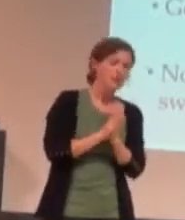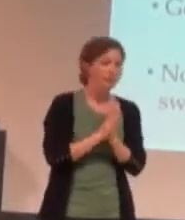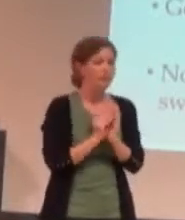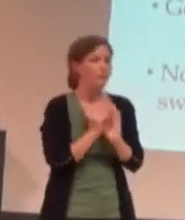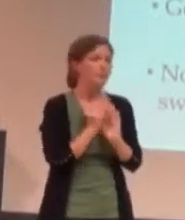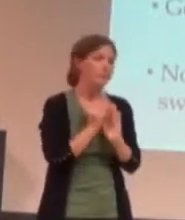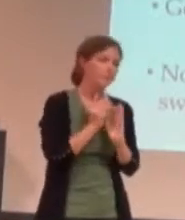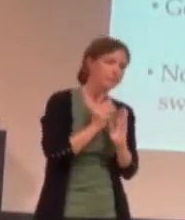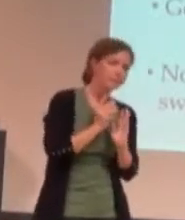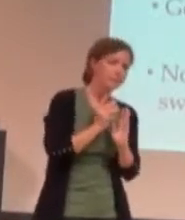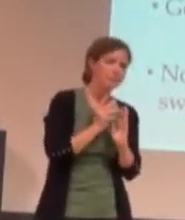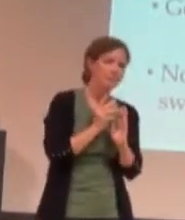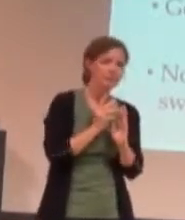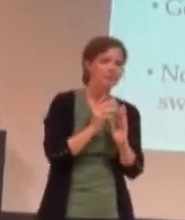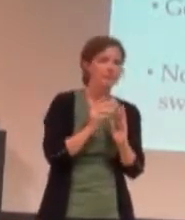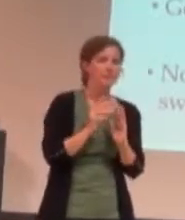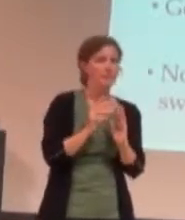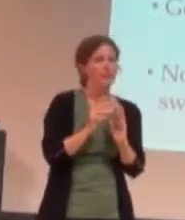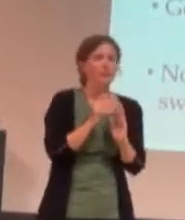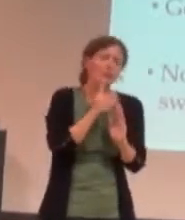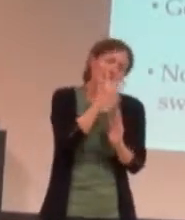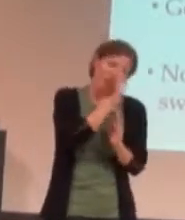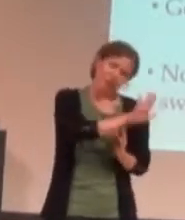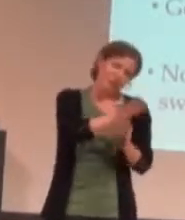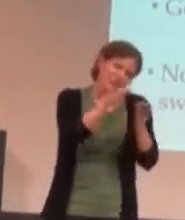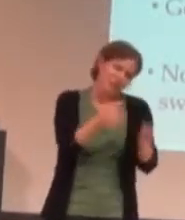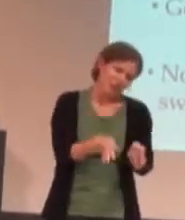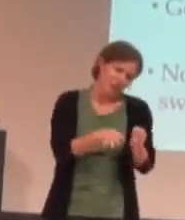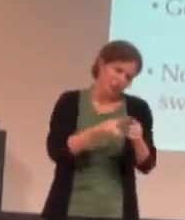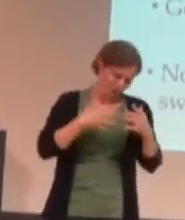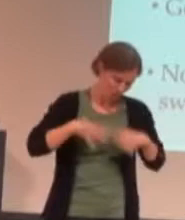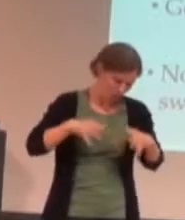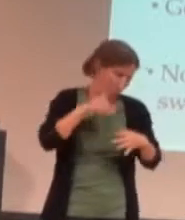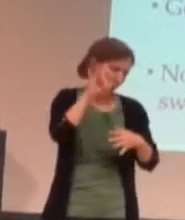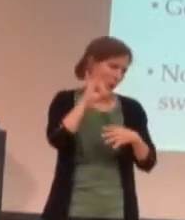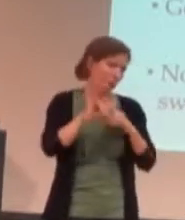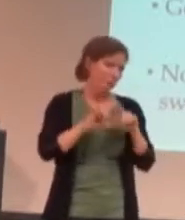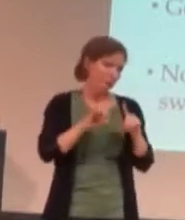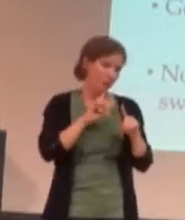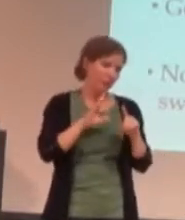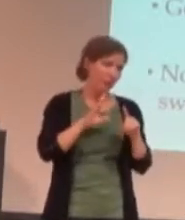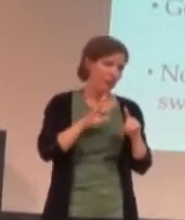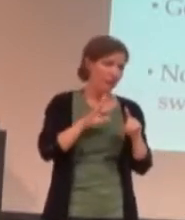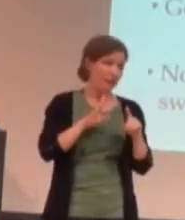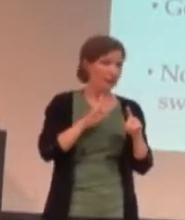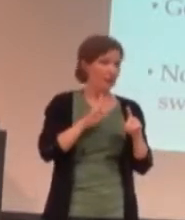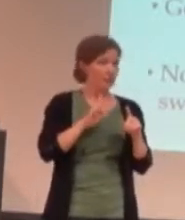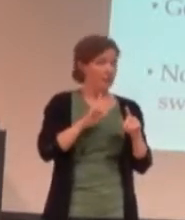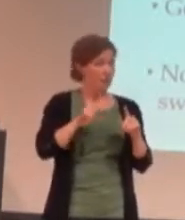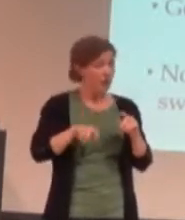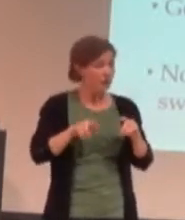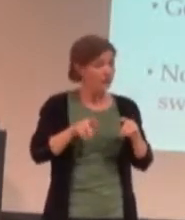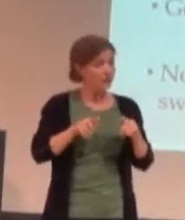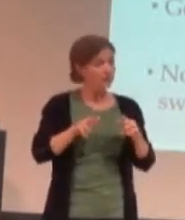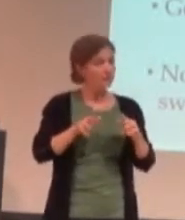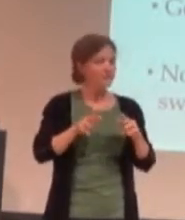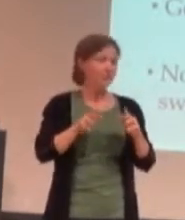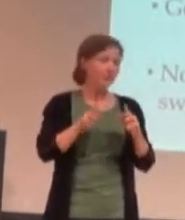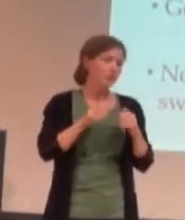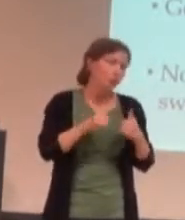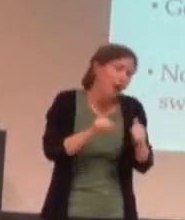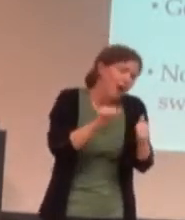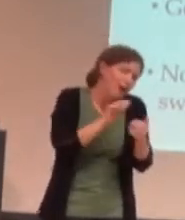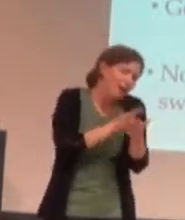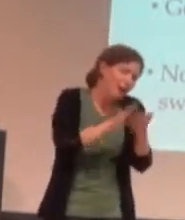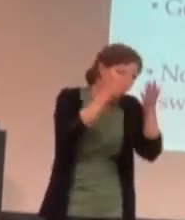up to you. This is really optional, really. But, clean hair,